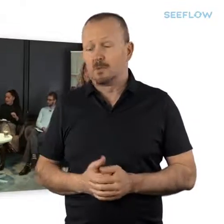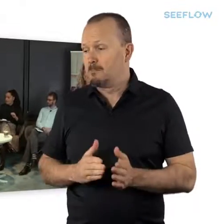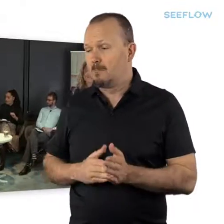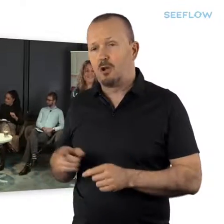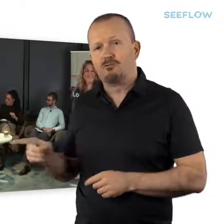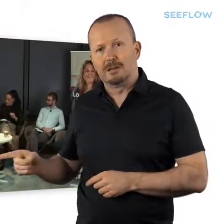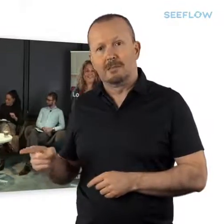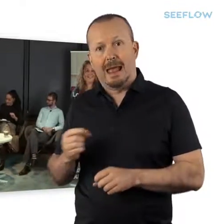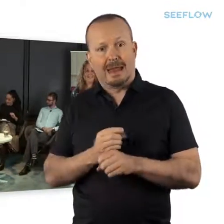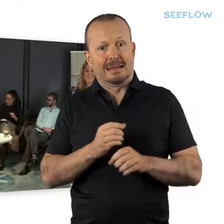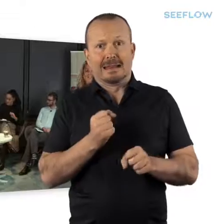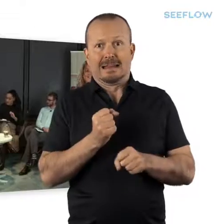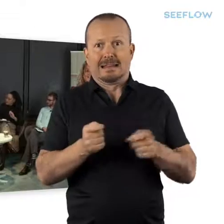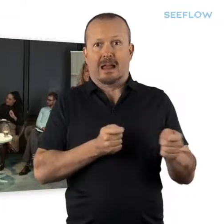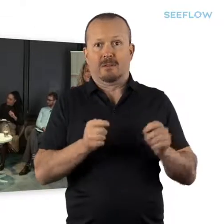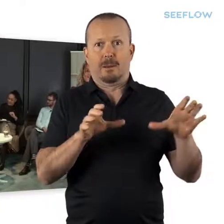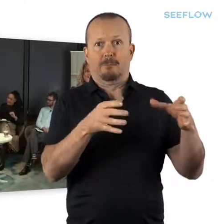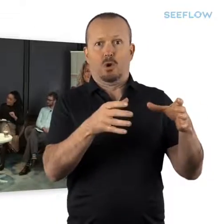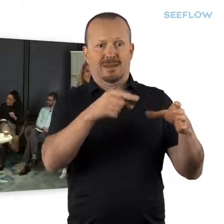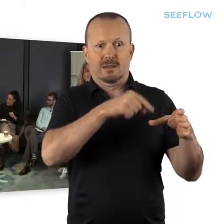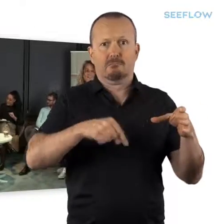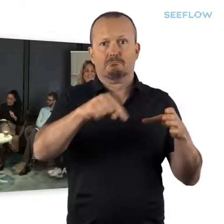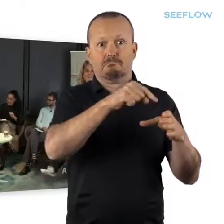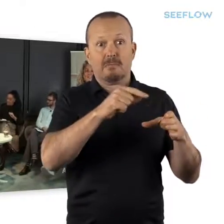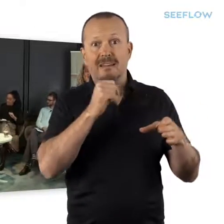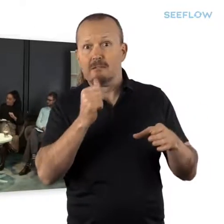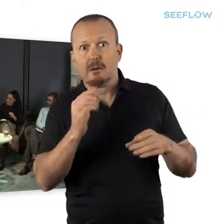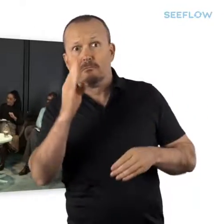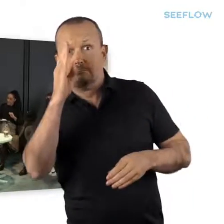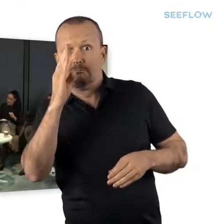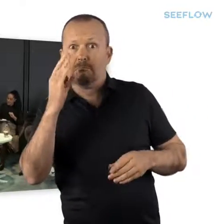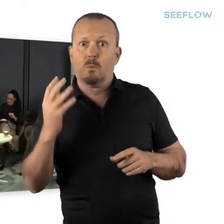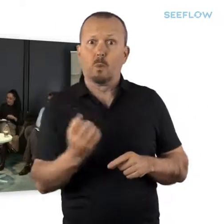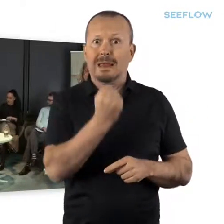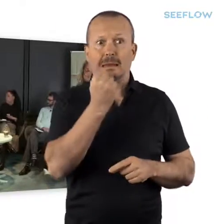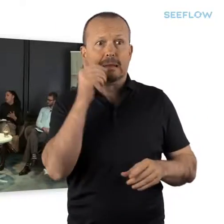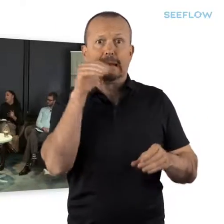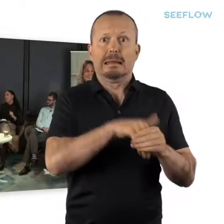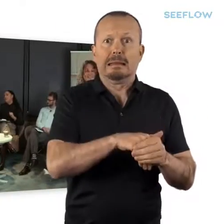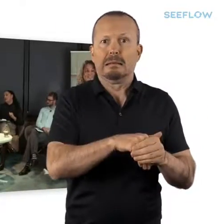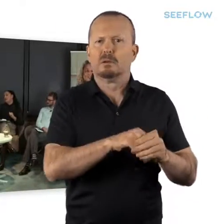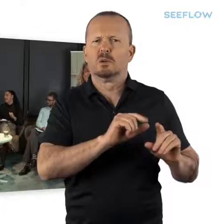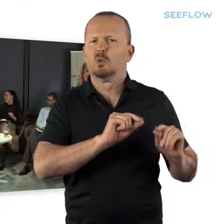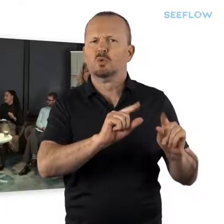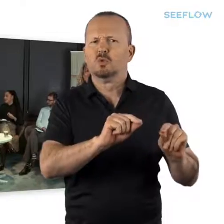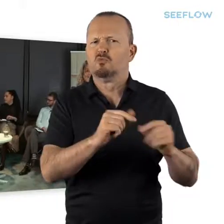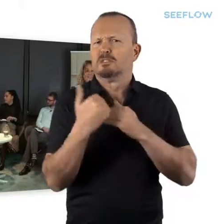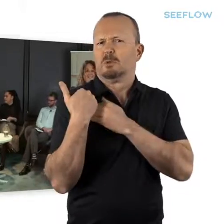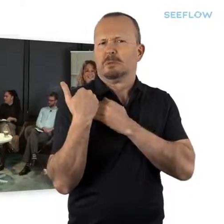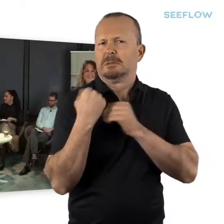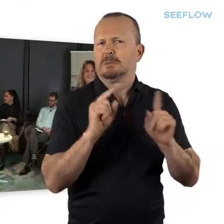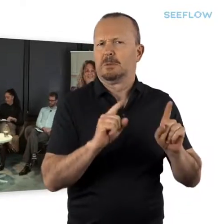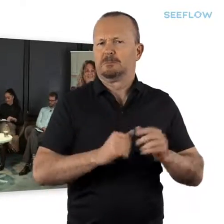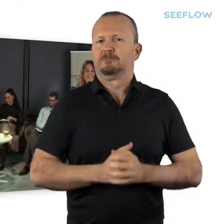Marguerite, at the governing body level, what can a candidate expect if they were successful, and what kind of decisions are they responsible